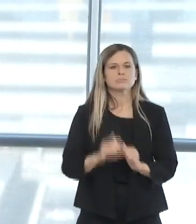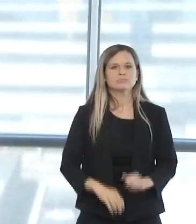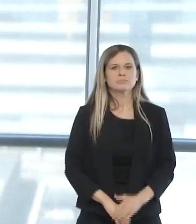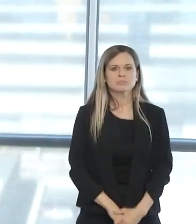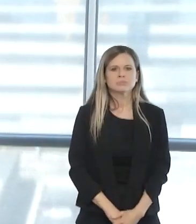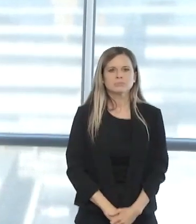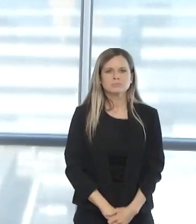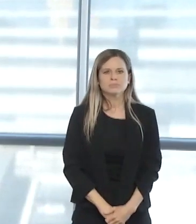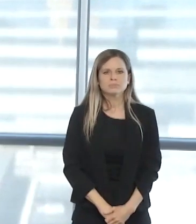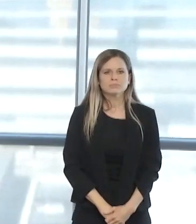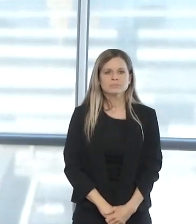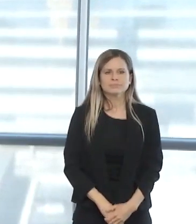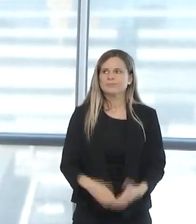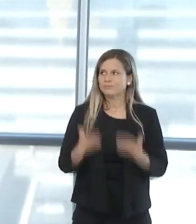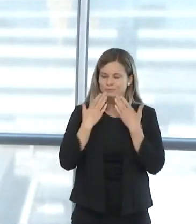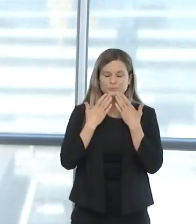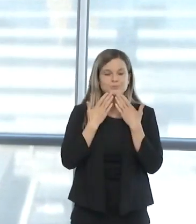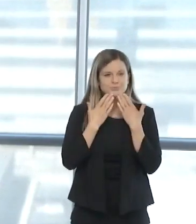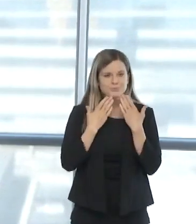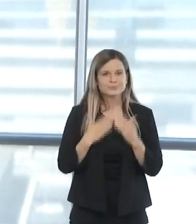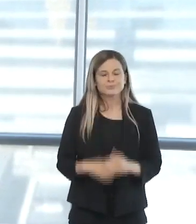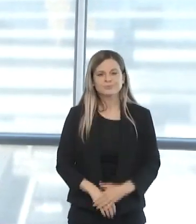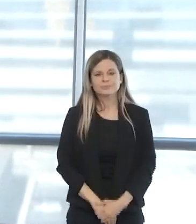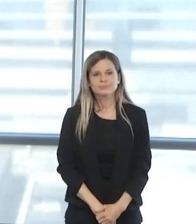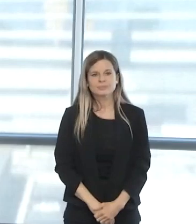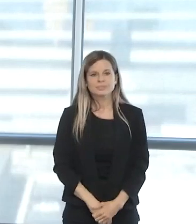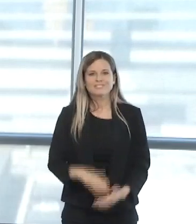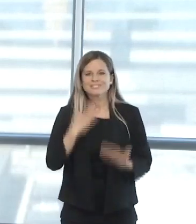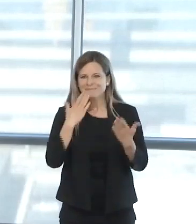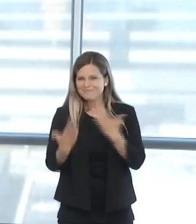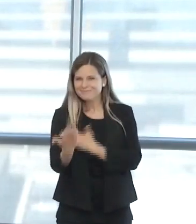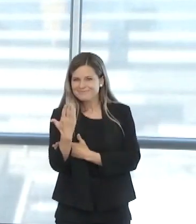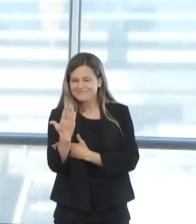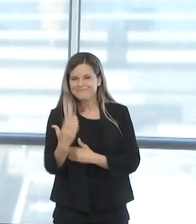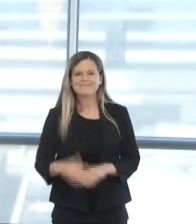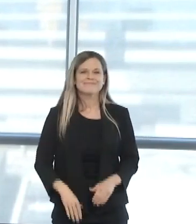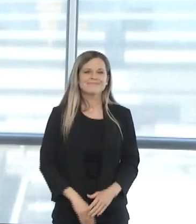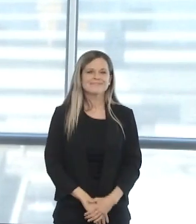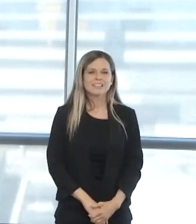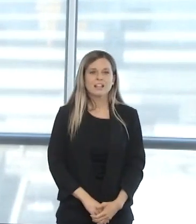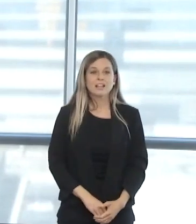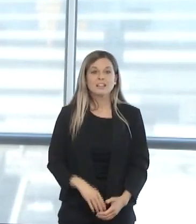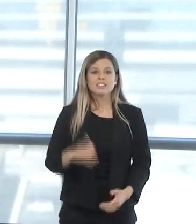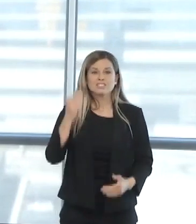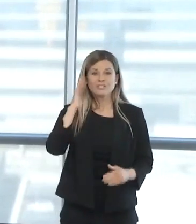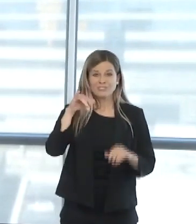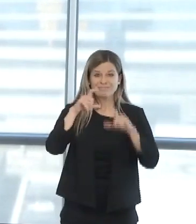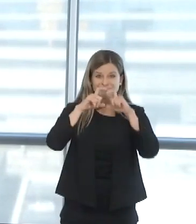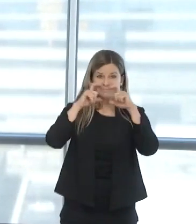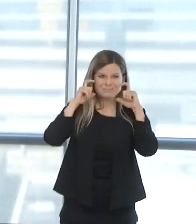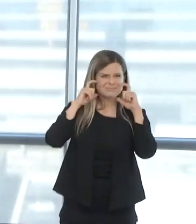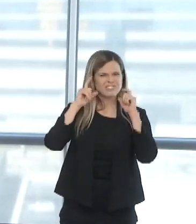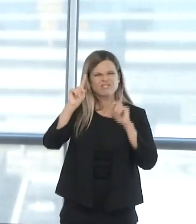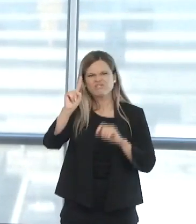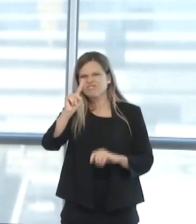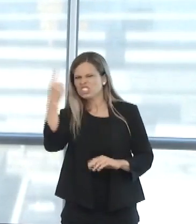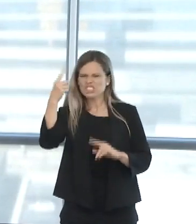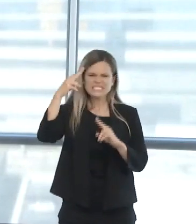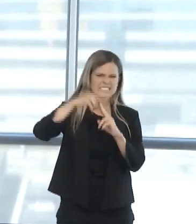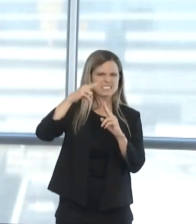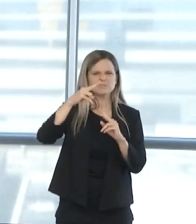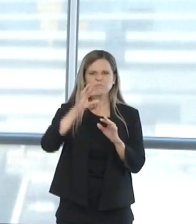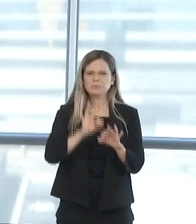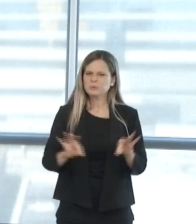Thank you Dr. Zubialdi and good morning. As you know, face masks are the first line of defense for healthcare